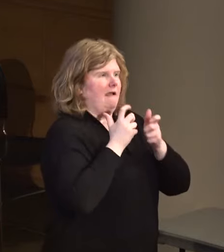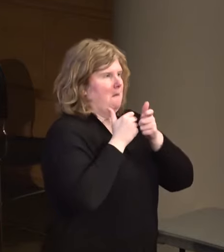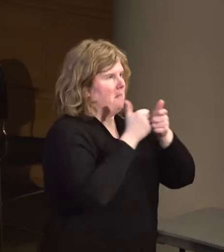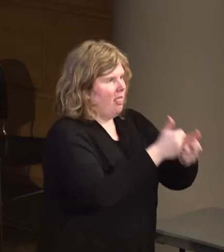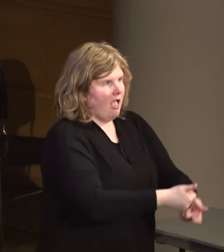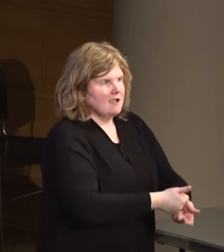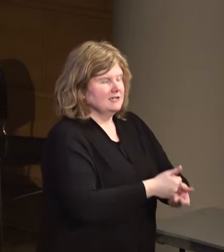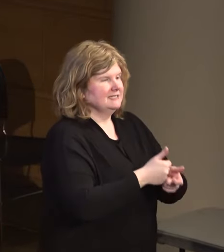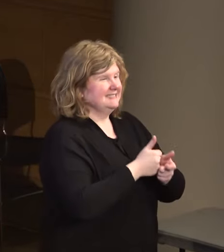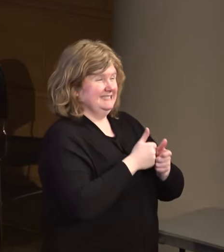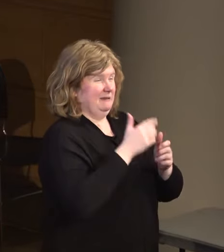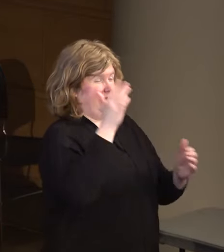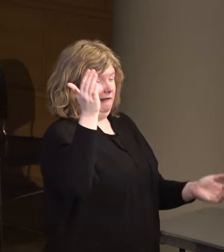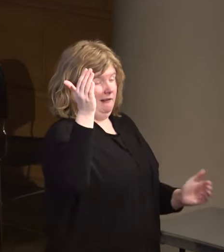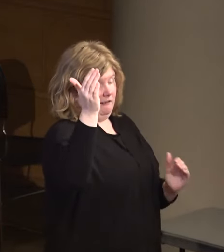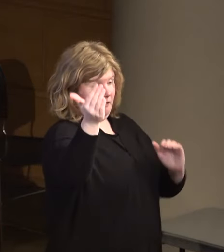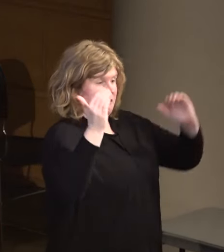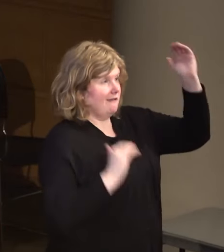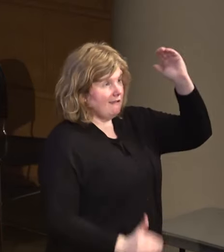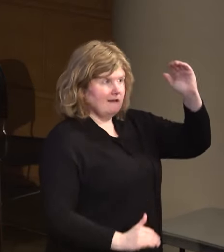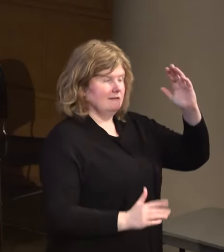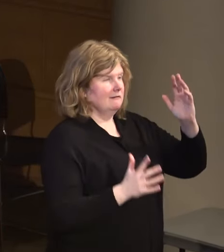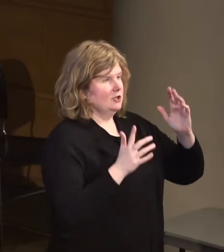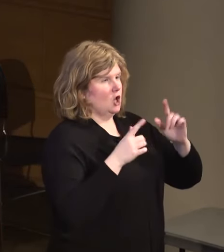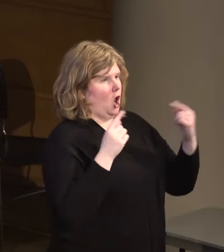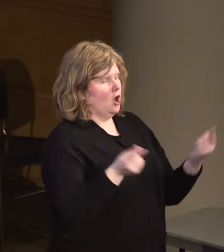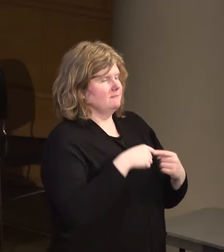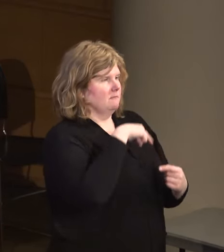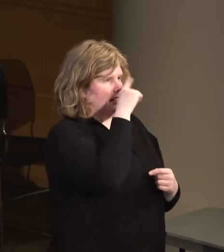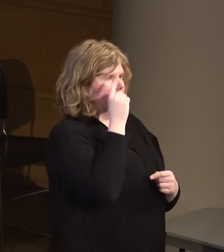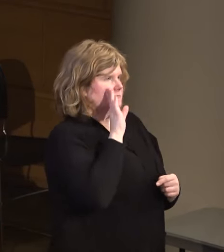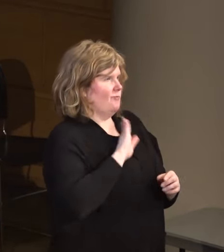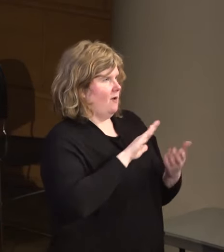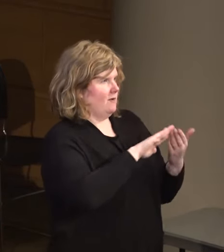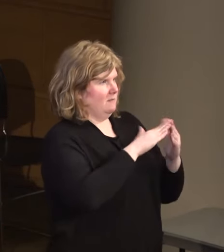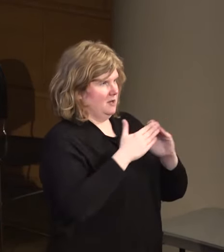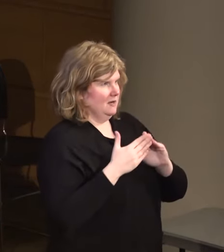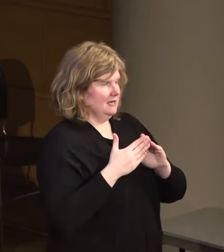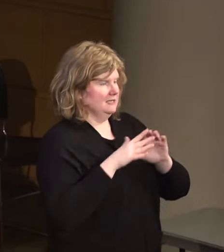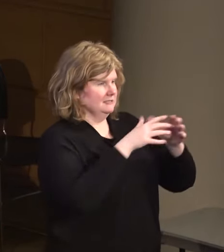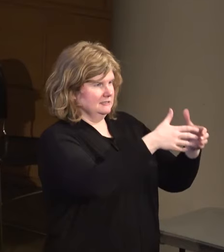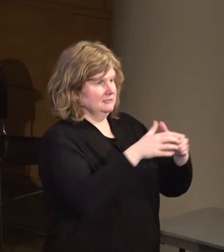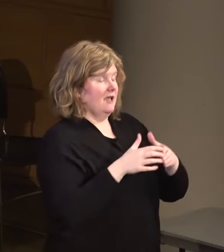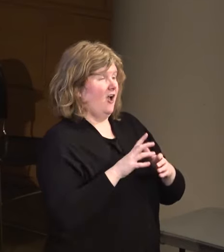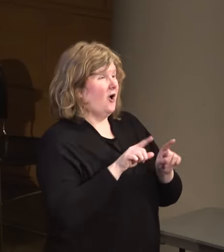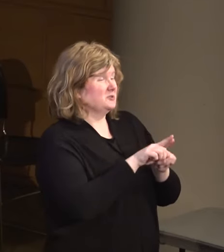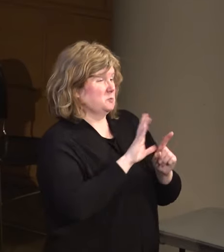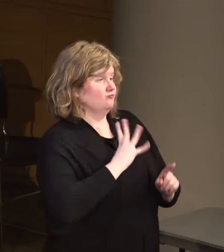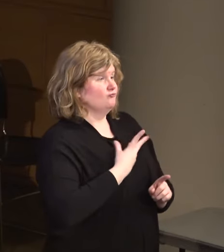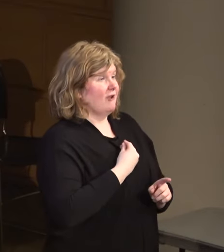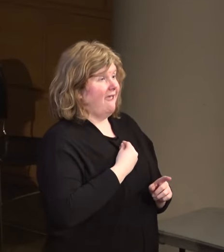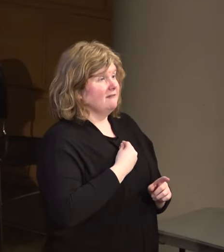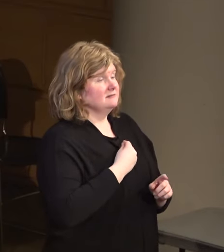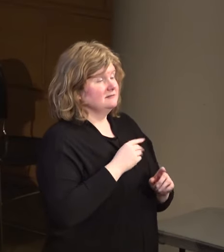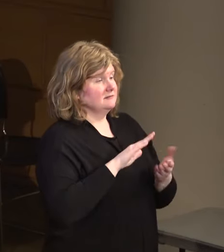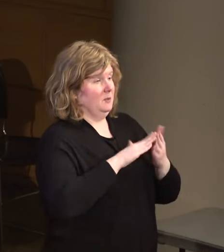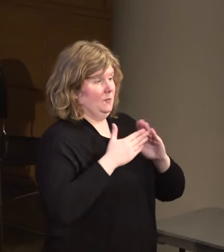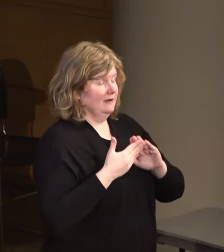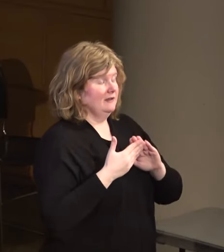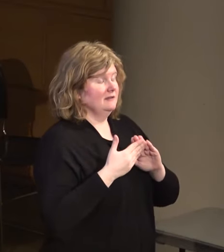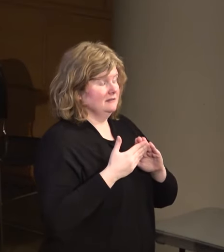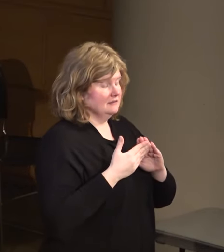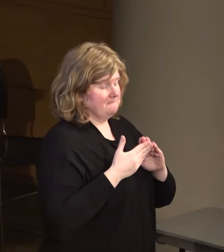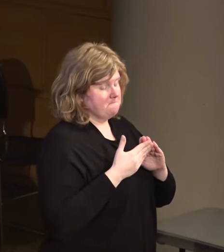has disproportionately harmed our Black and Brown communities and our trans communities, right? And